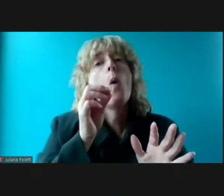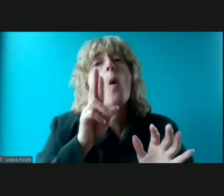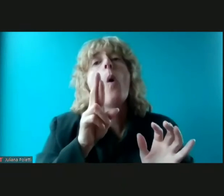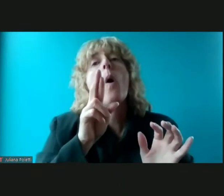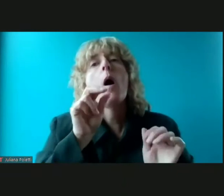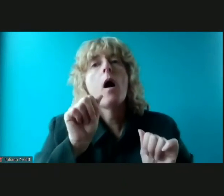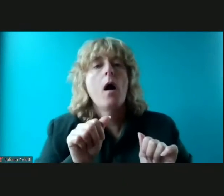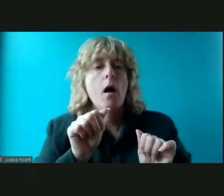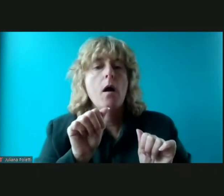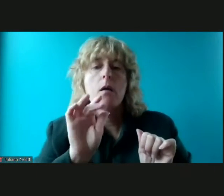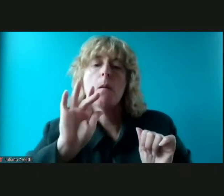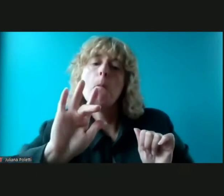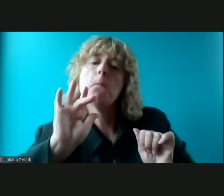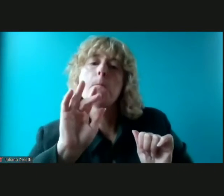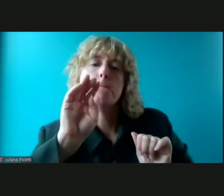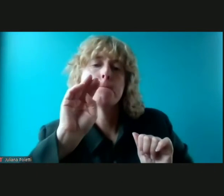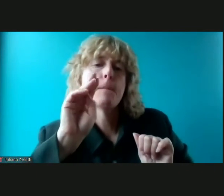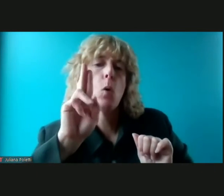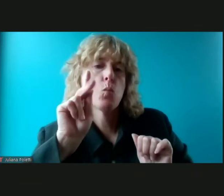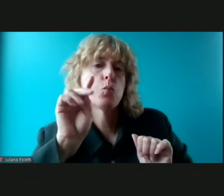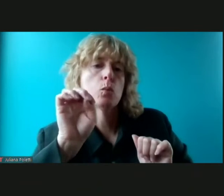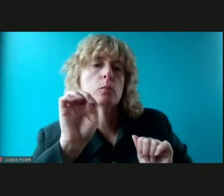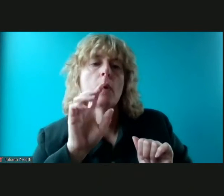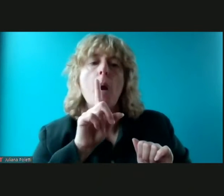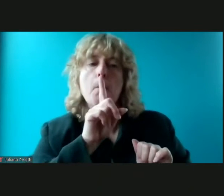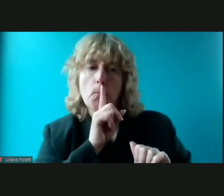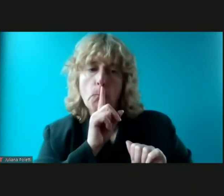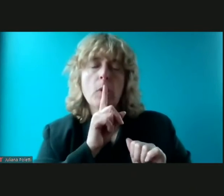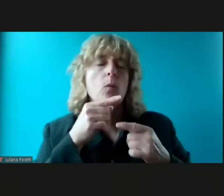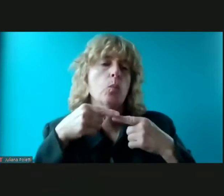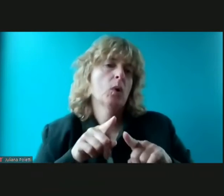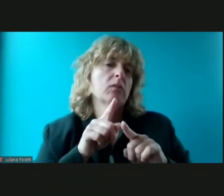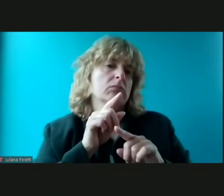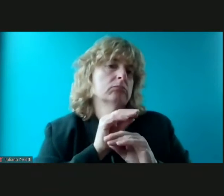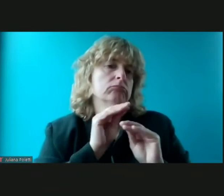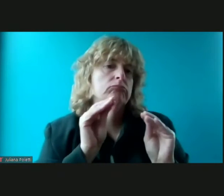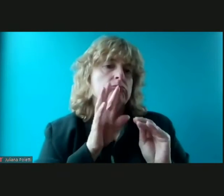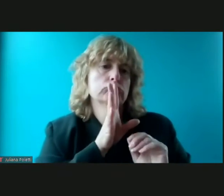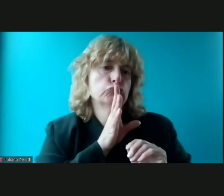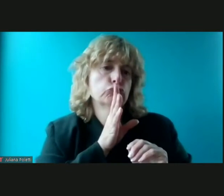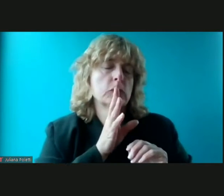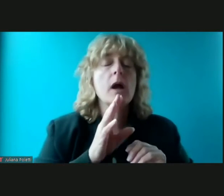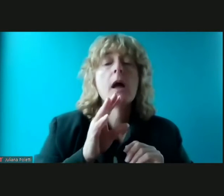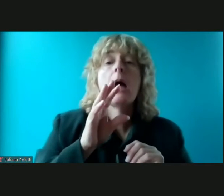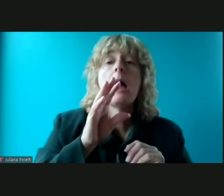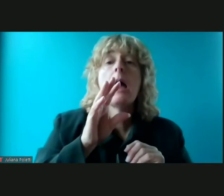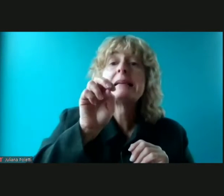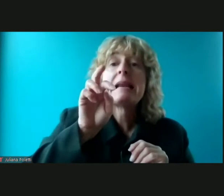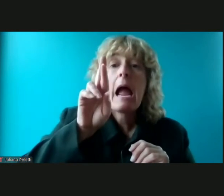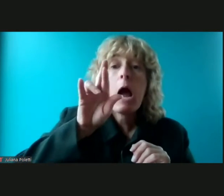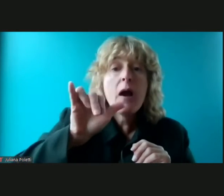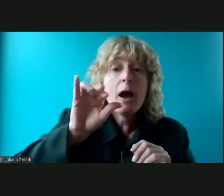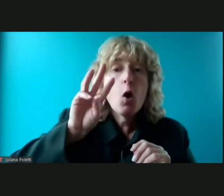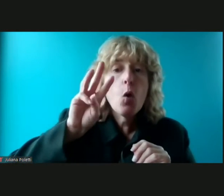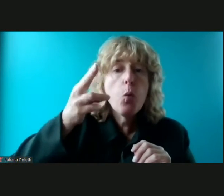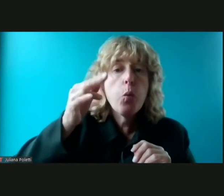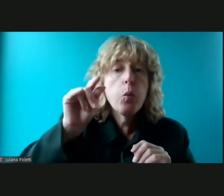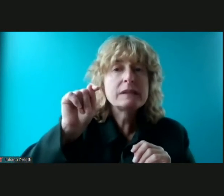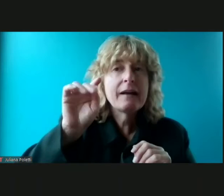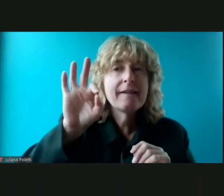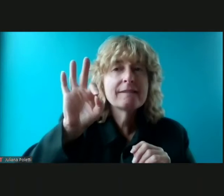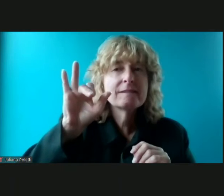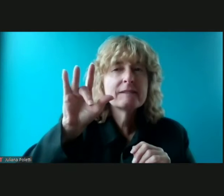whitfield are the most amazing time keeper uh is with us today and he will chat you your remaining time